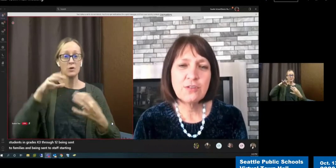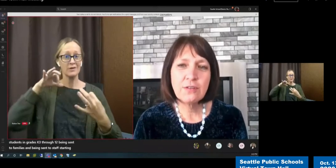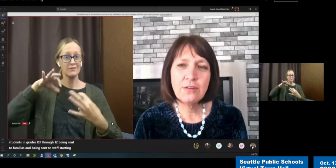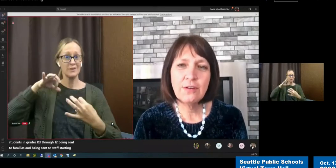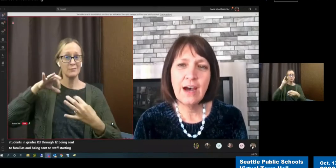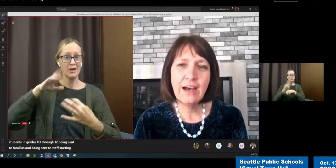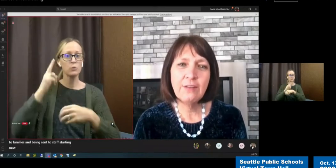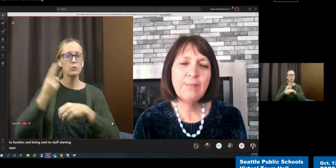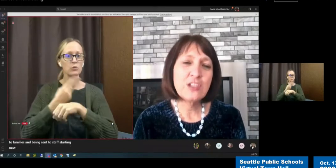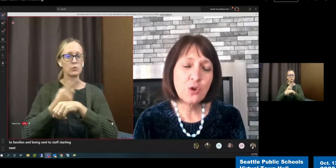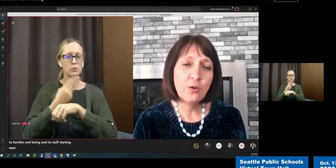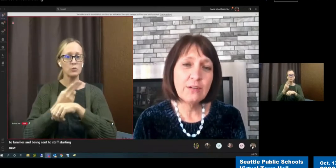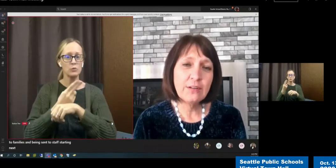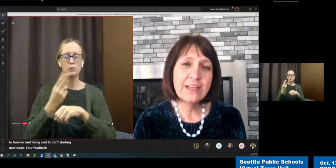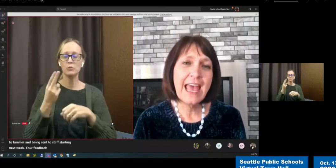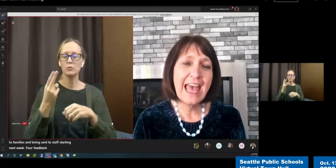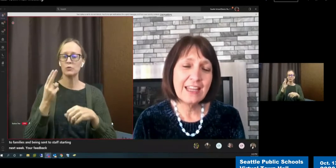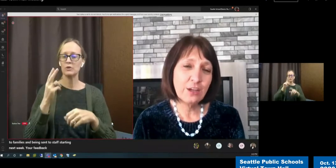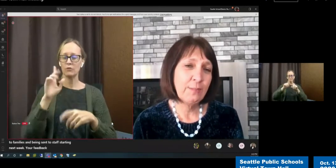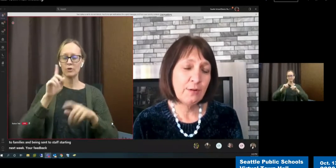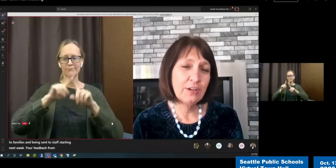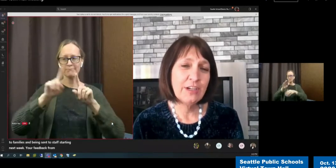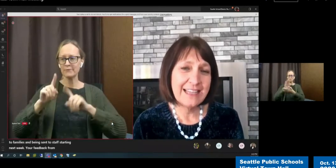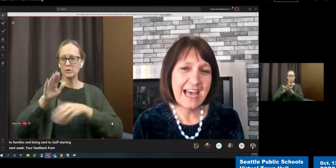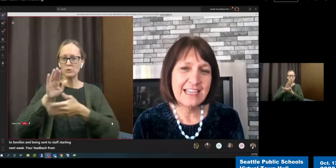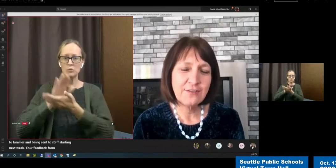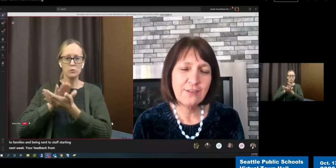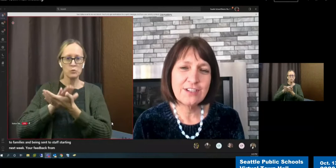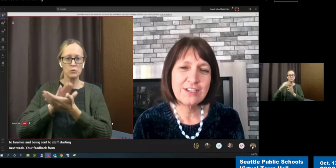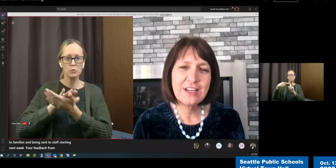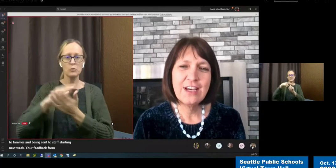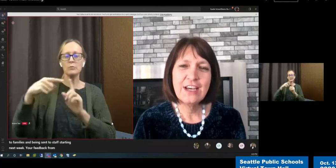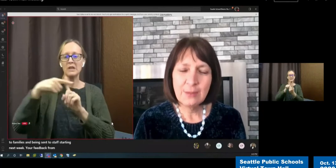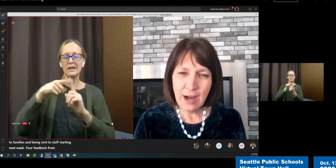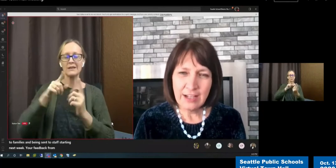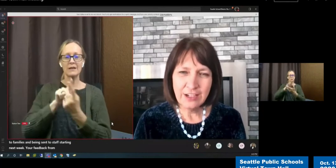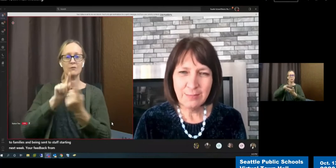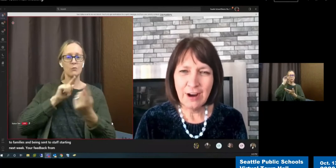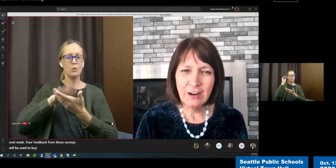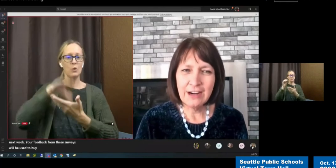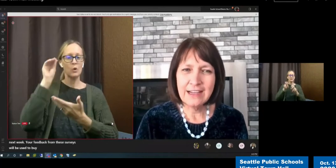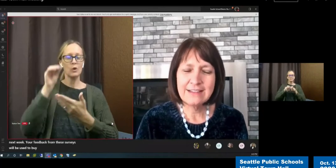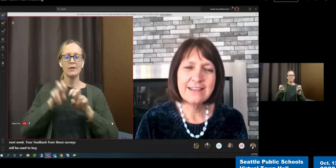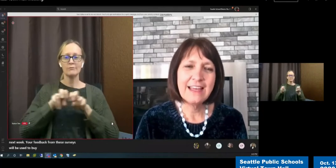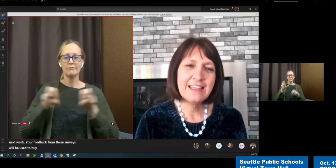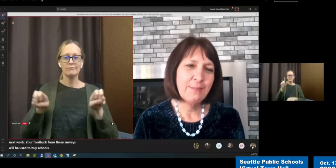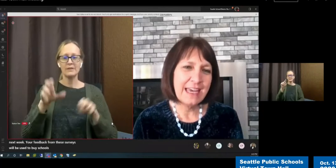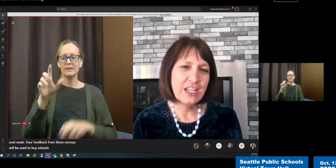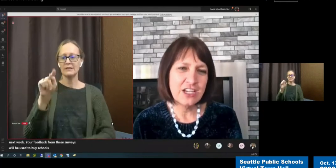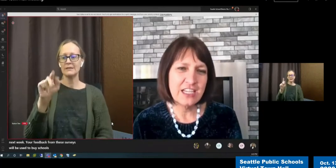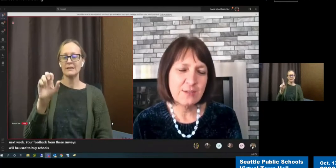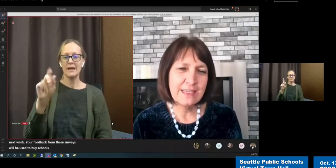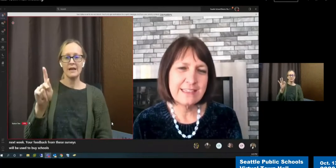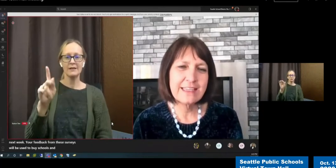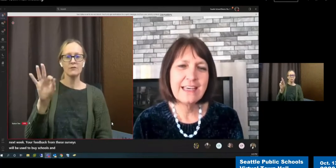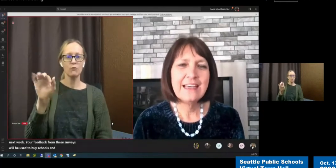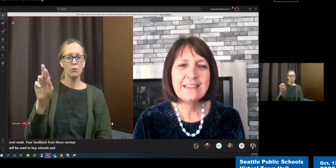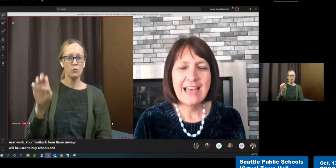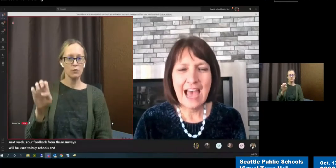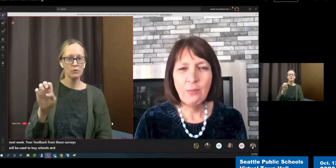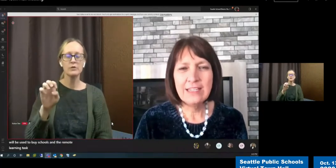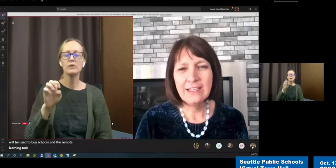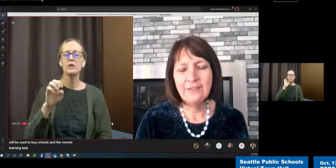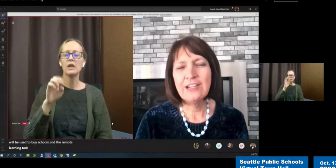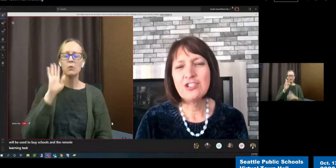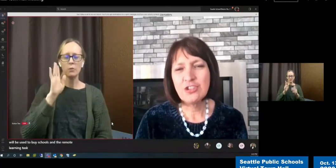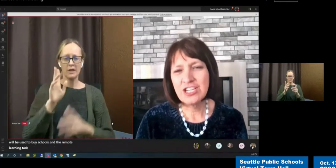by schools and the remote learning task force to monitor progress and to make adjustments to